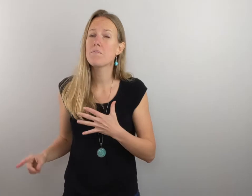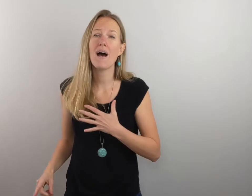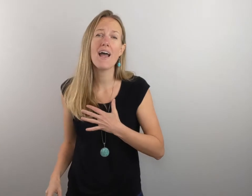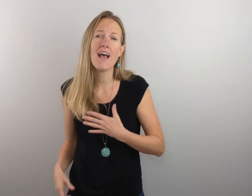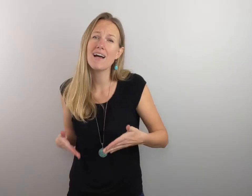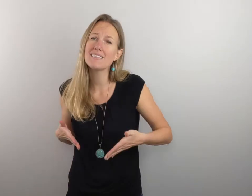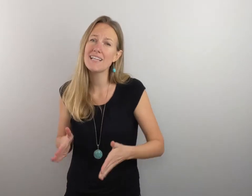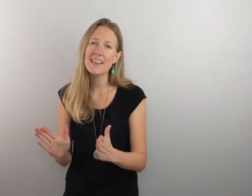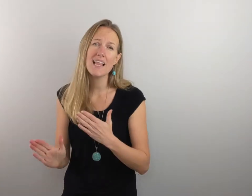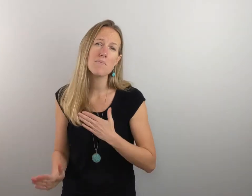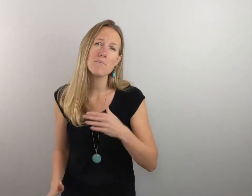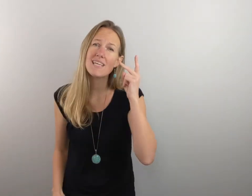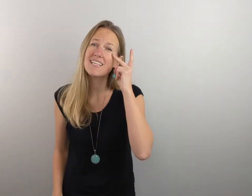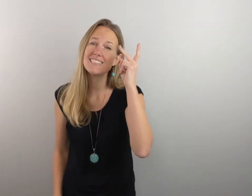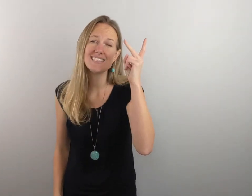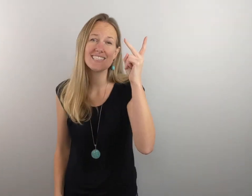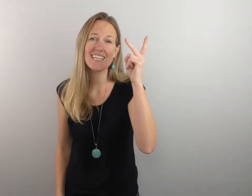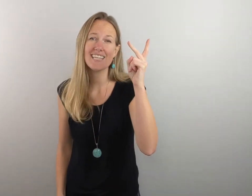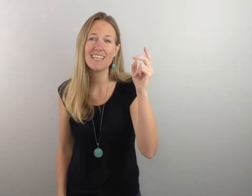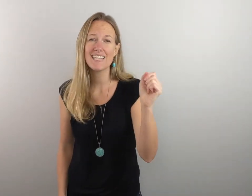my eyes, let me see.